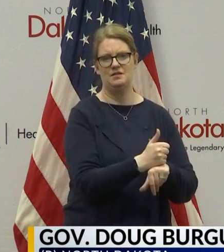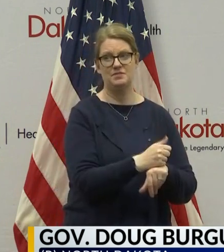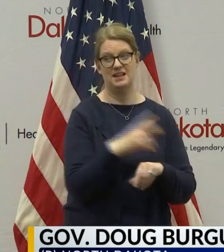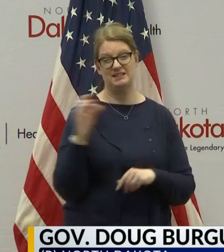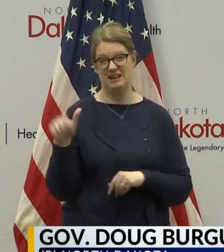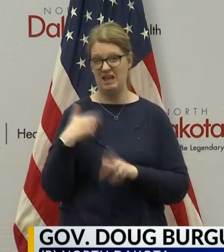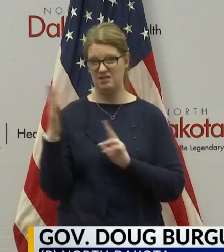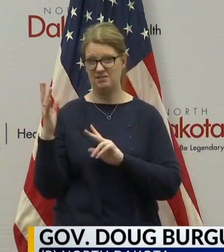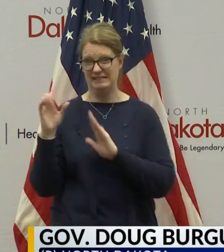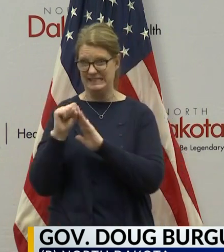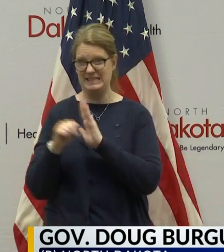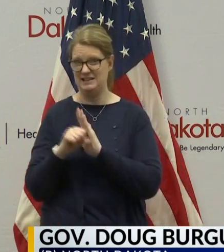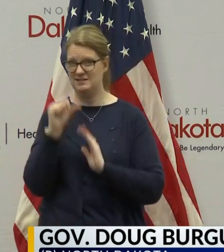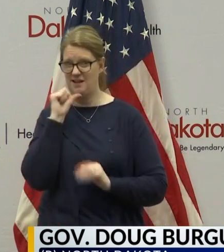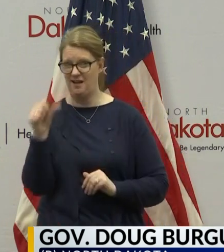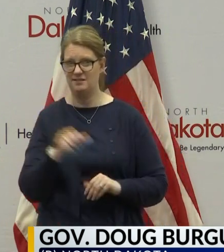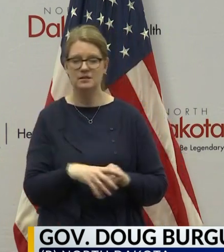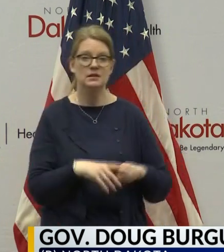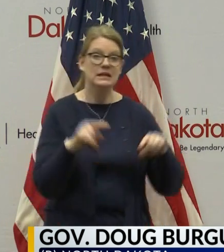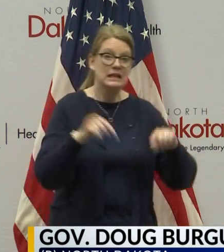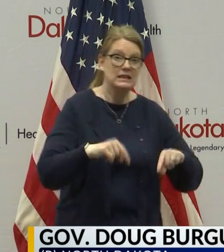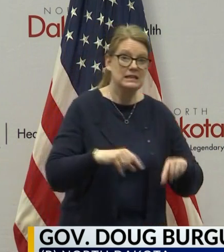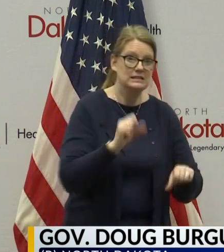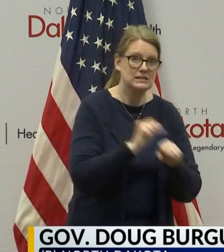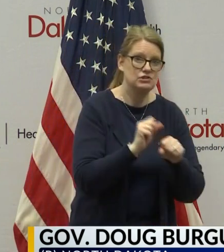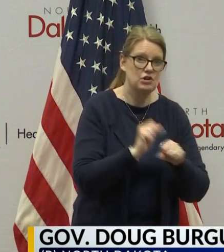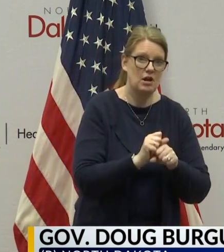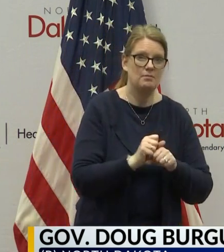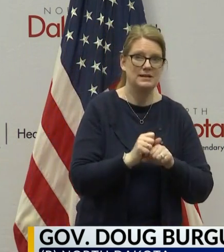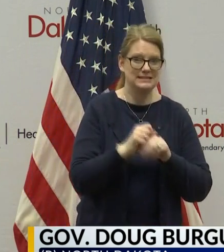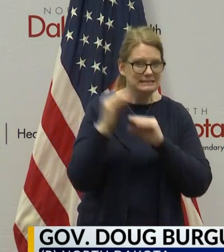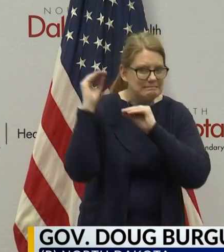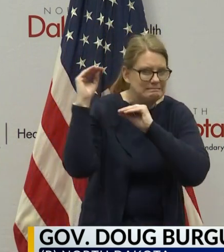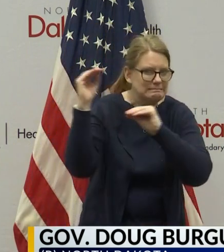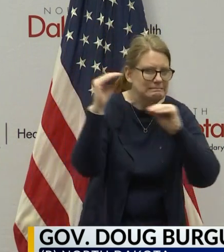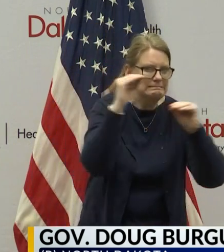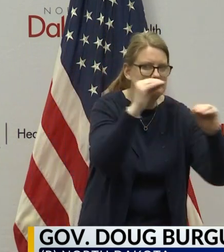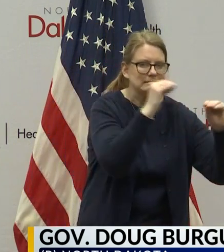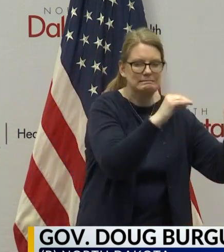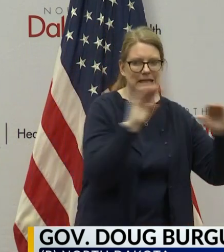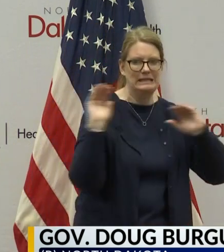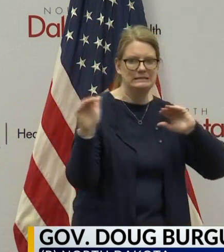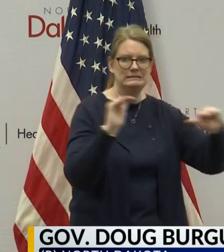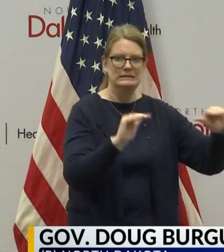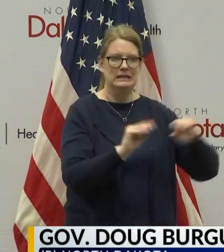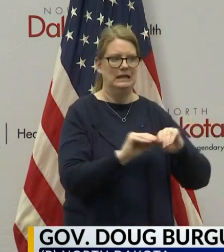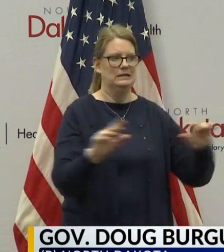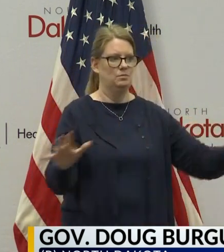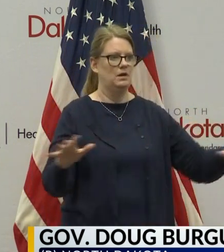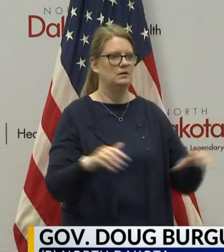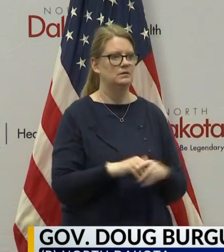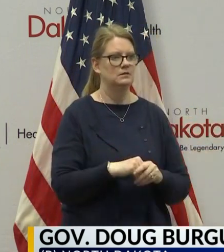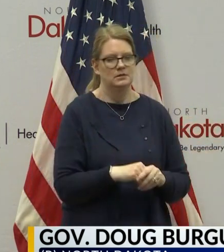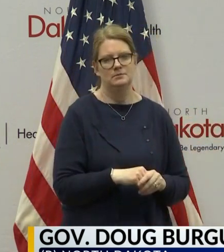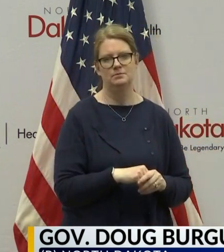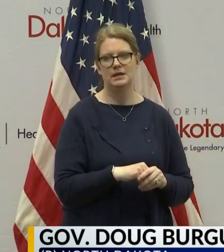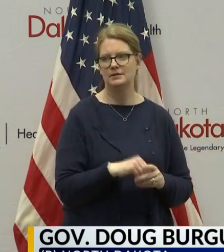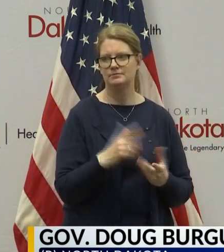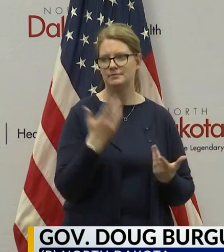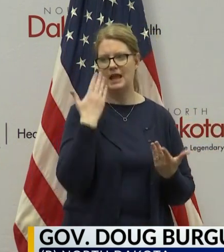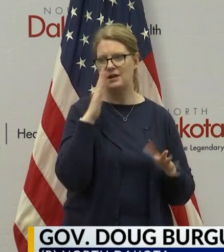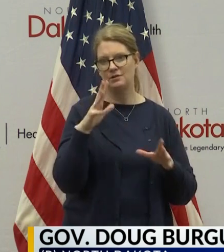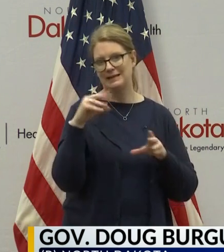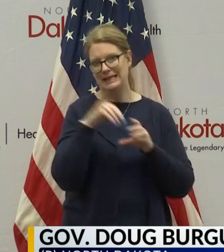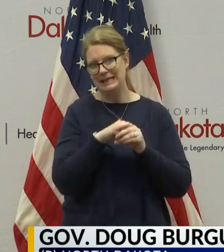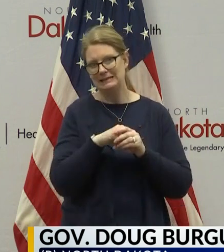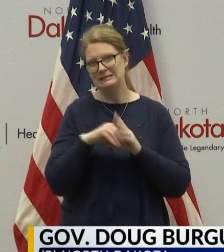we're, we're it's again, it's a job for us to keep educating and get the, get the word out. But to Dave, I don't know how many are in